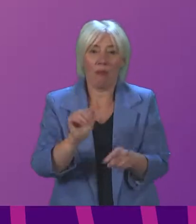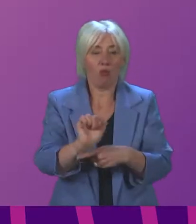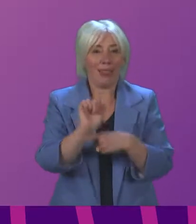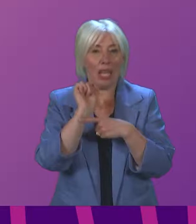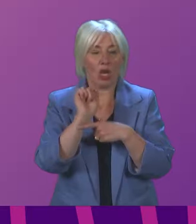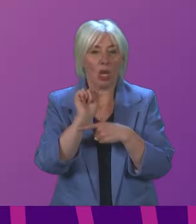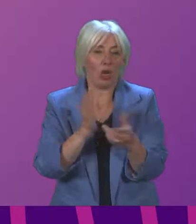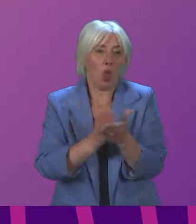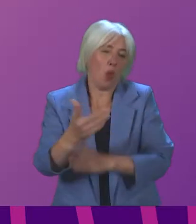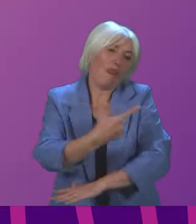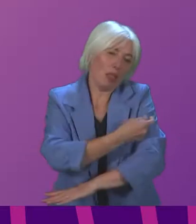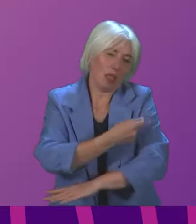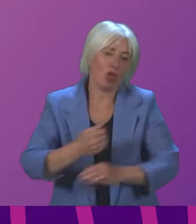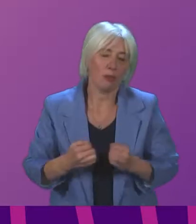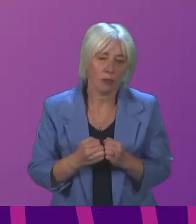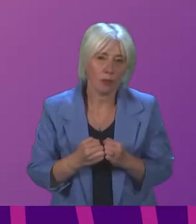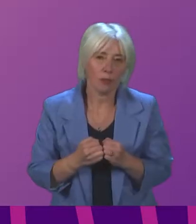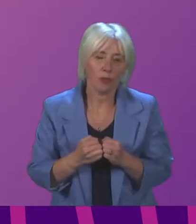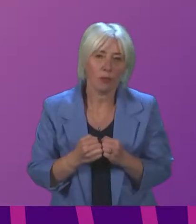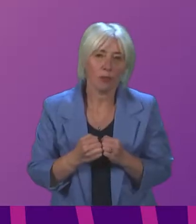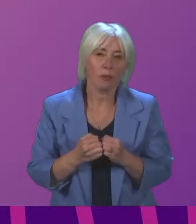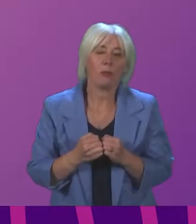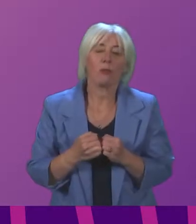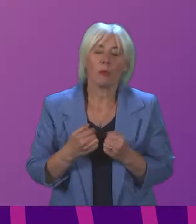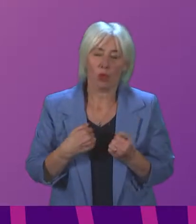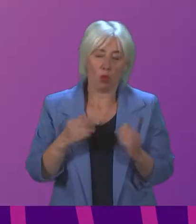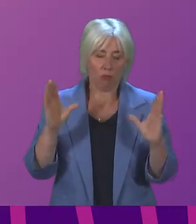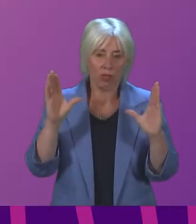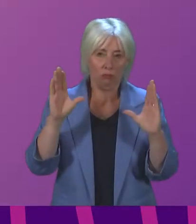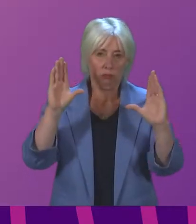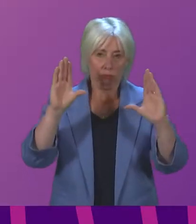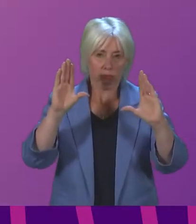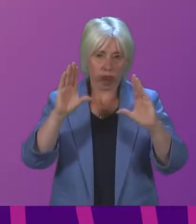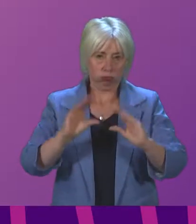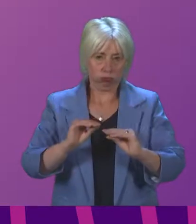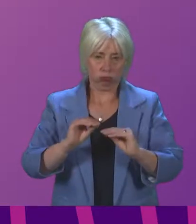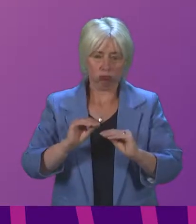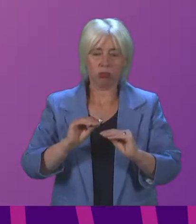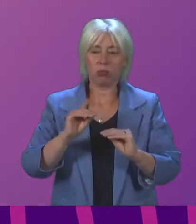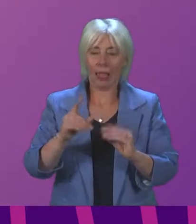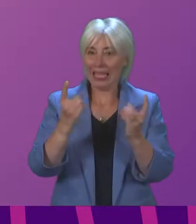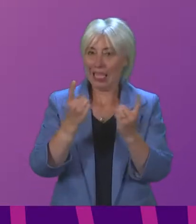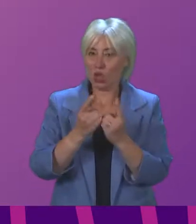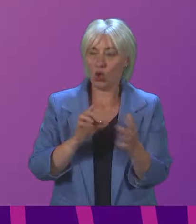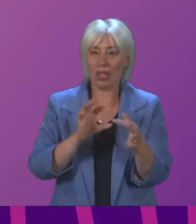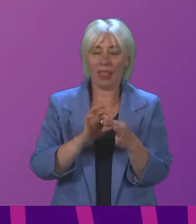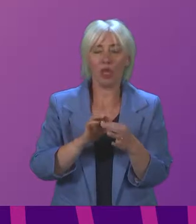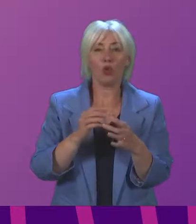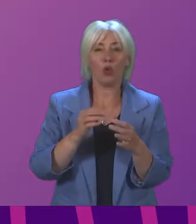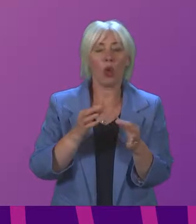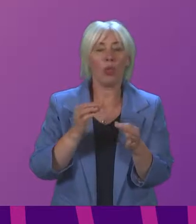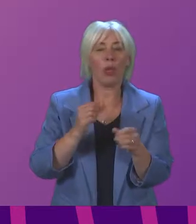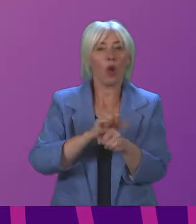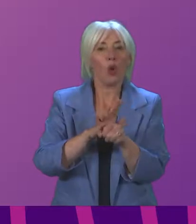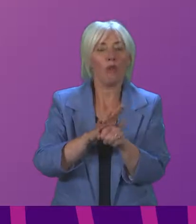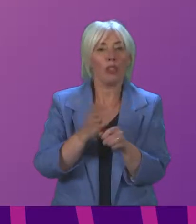vaccination programme. Let me turn in my concluding moments, Presiding Officer, to the issues of the COVID recovery strategy, which